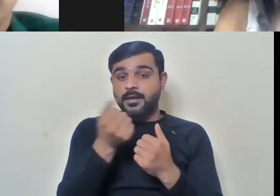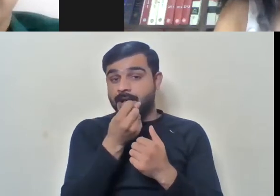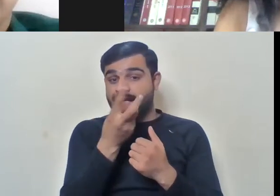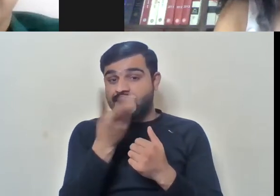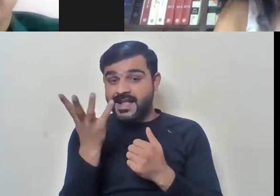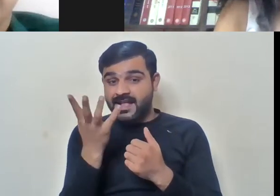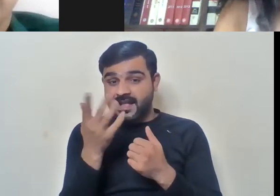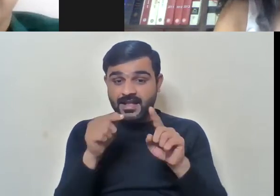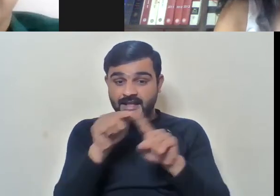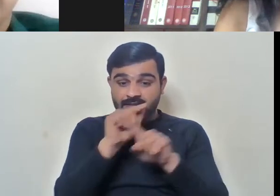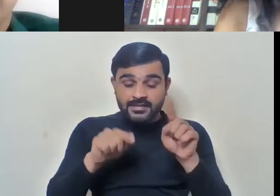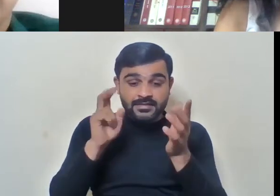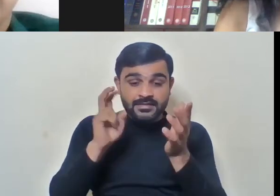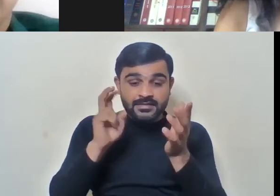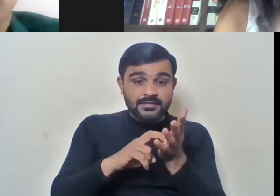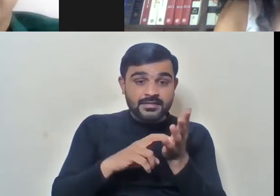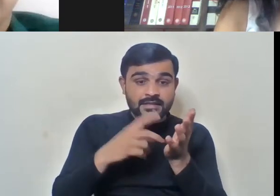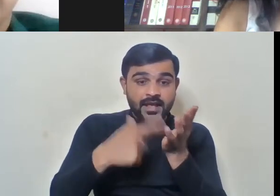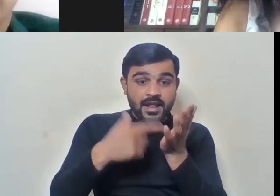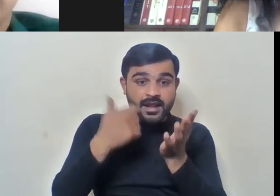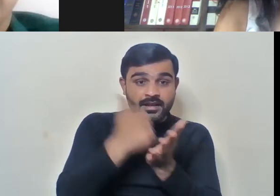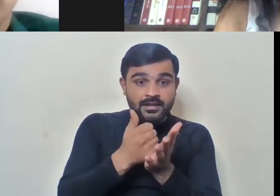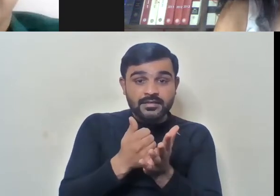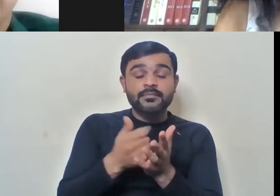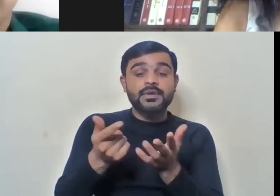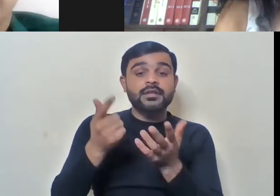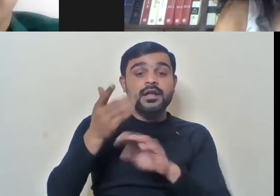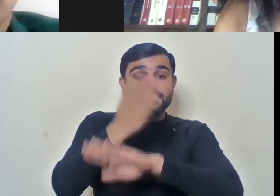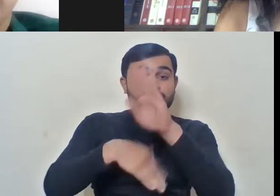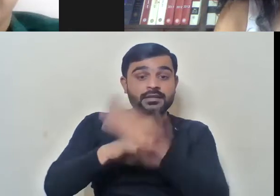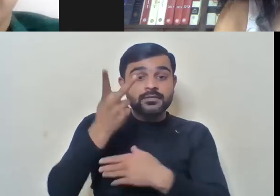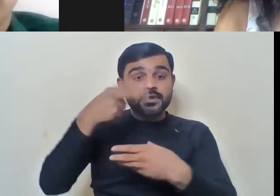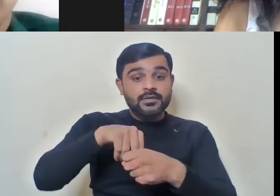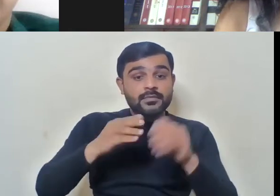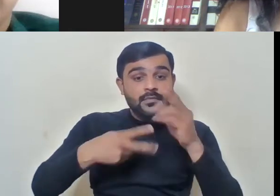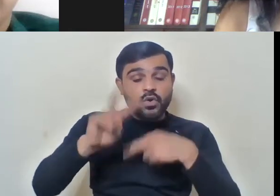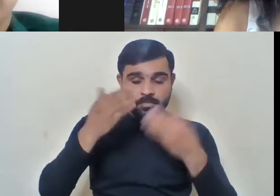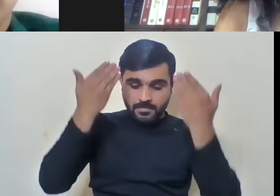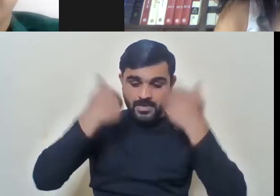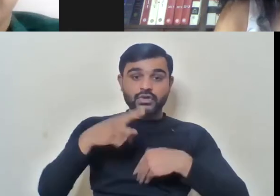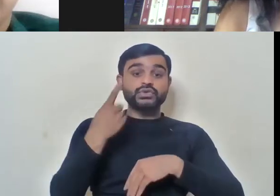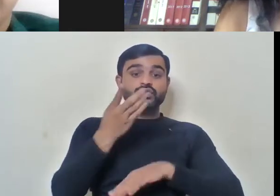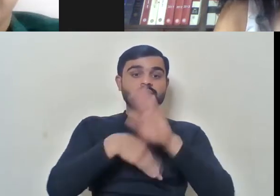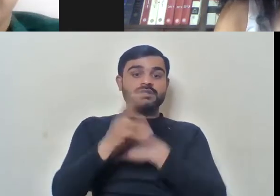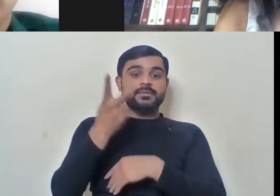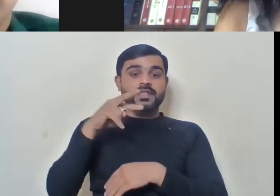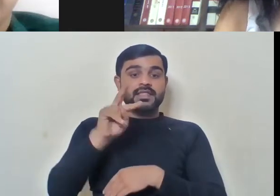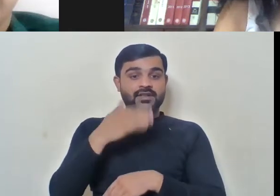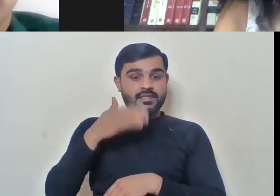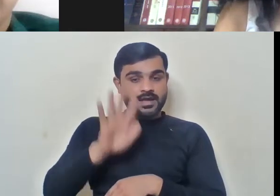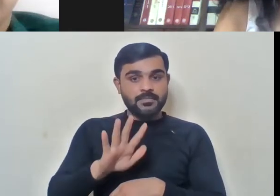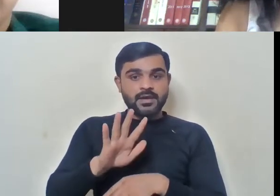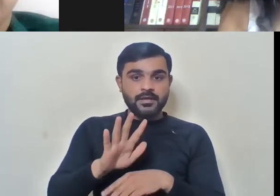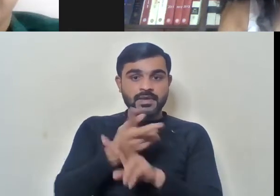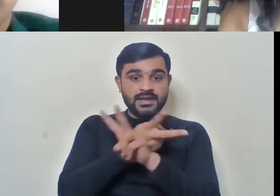reservation for multi-disabled, because I am multi-disabled. So that